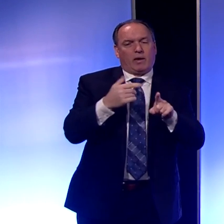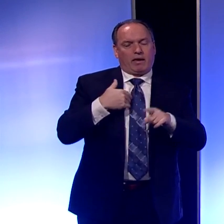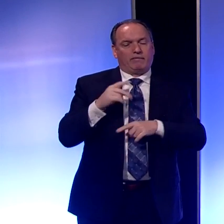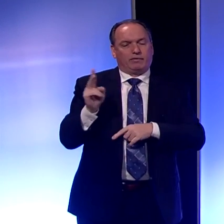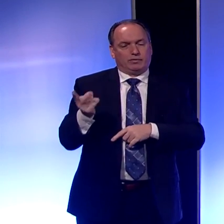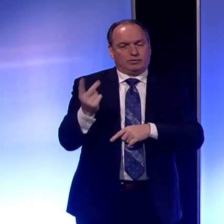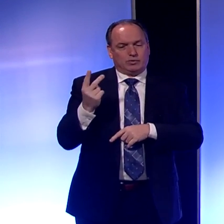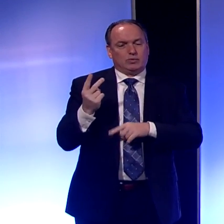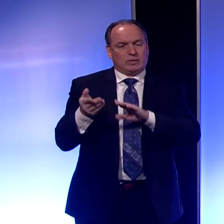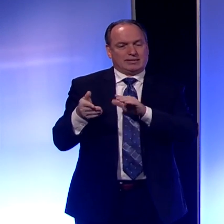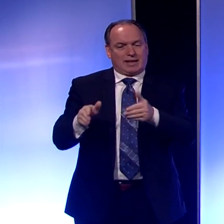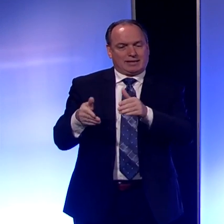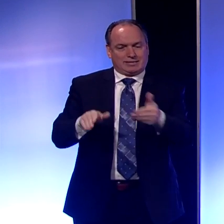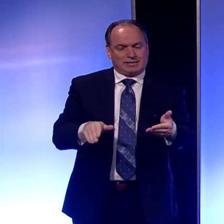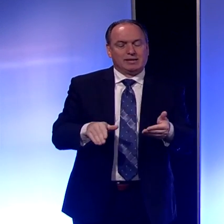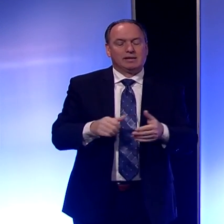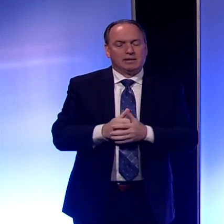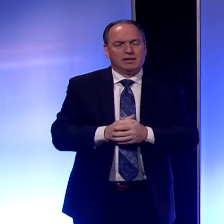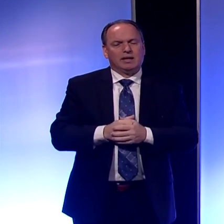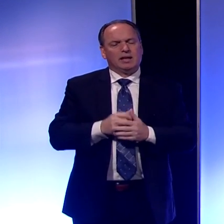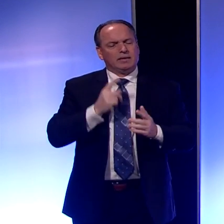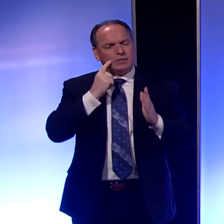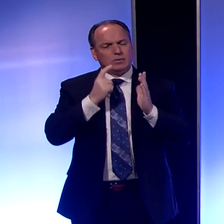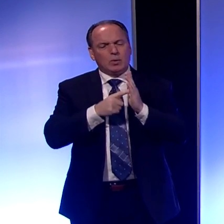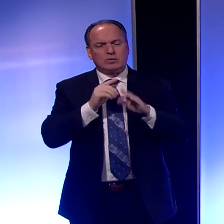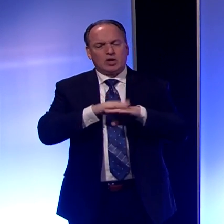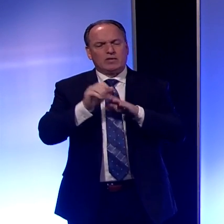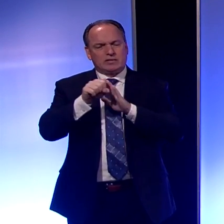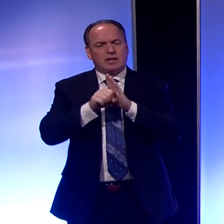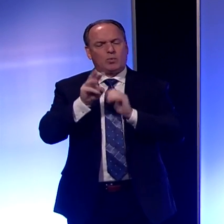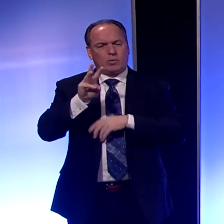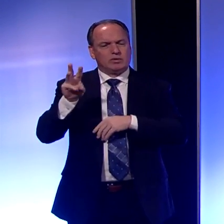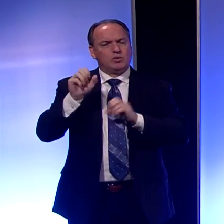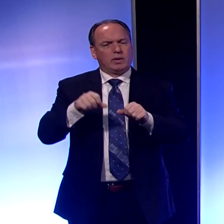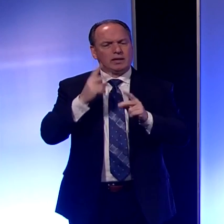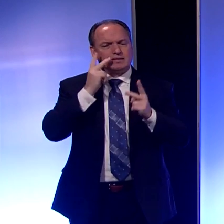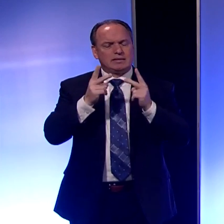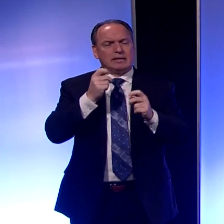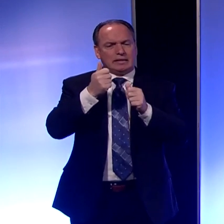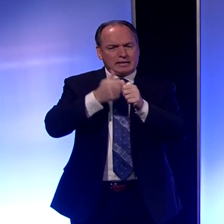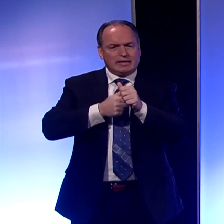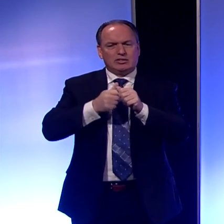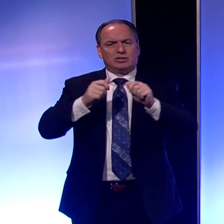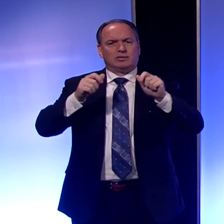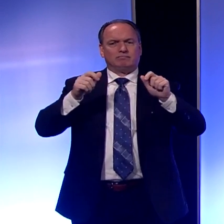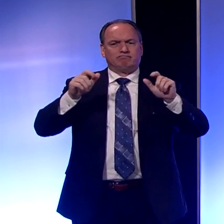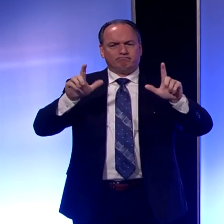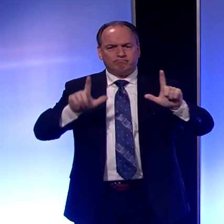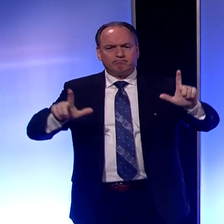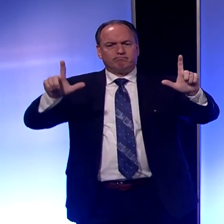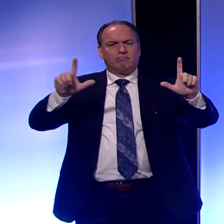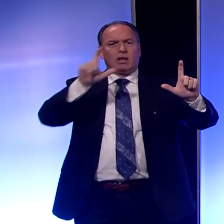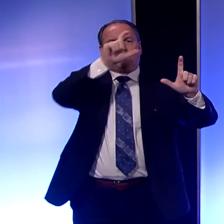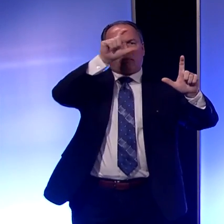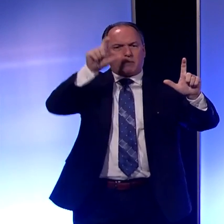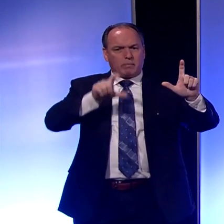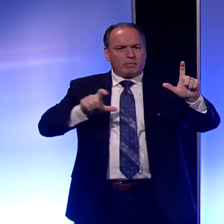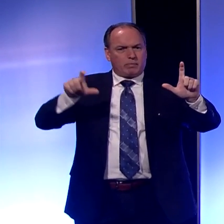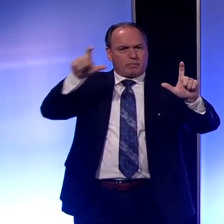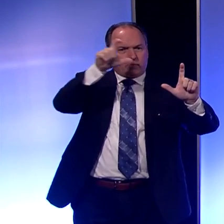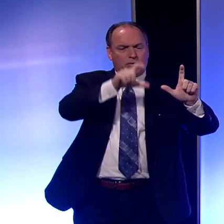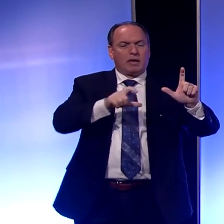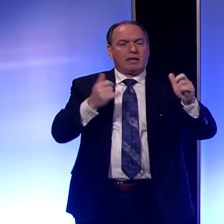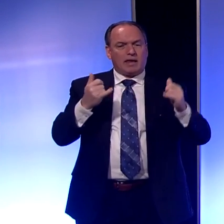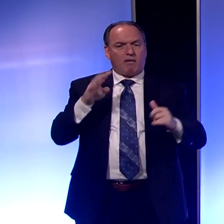And as you look on the state's website, you can see the numbers for each county across the Commonwealth, with now 40 counties